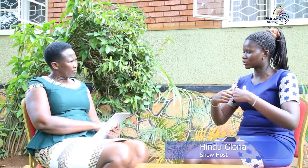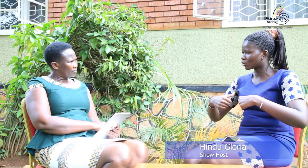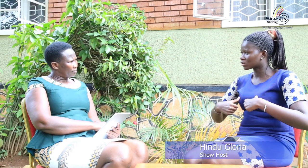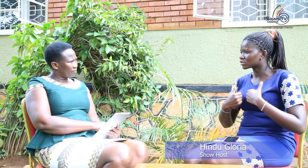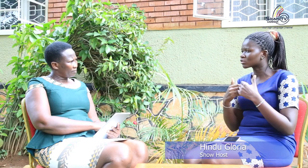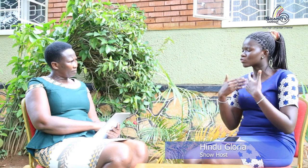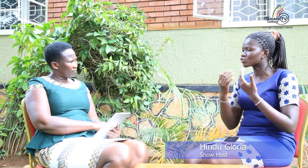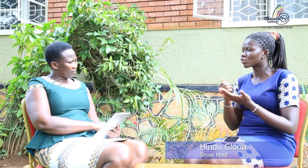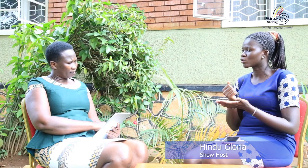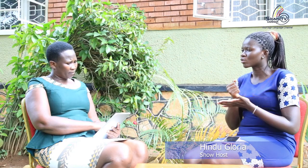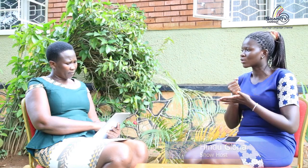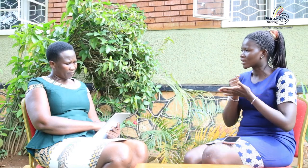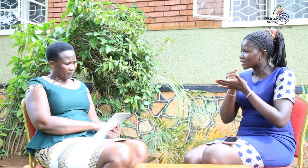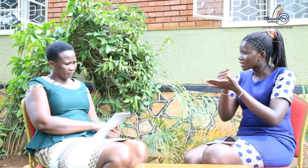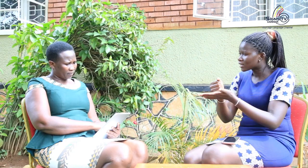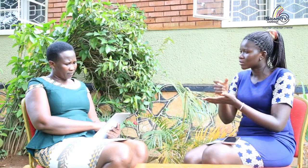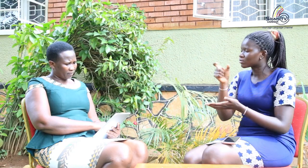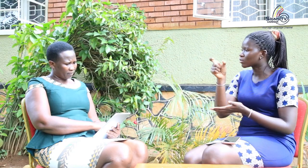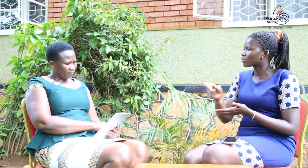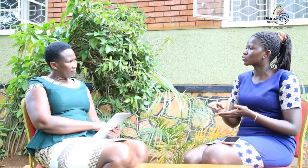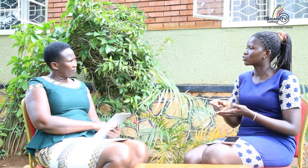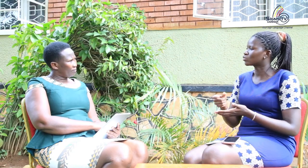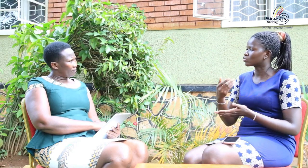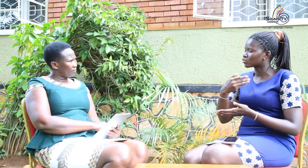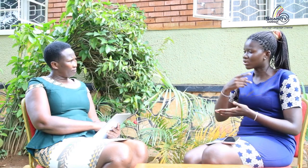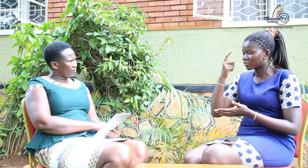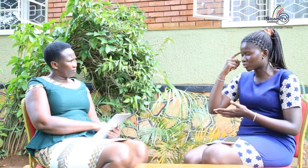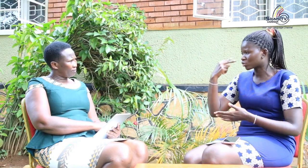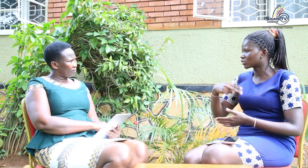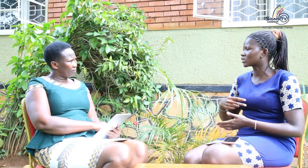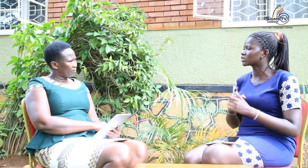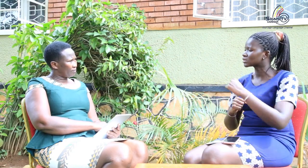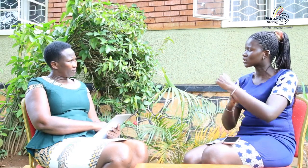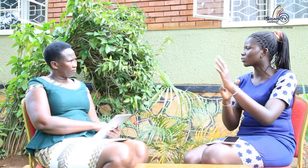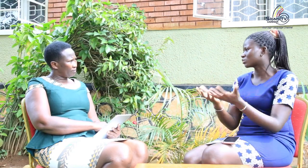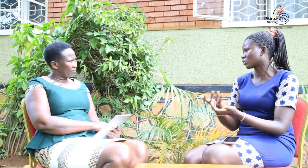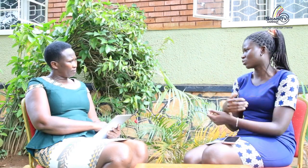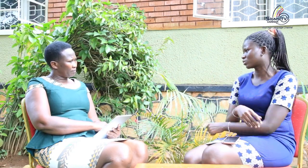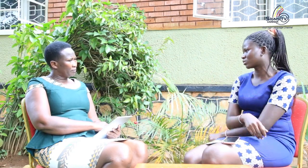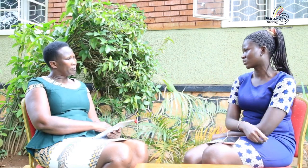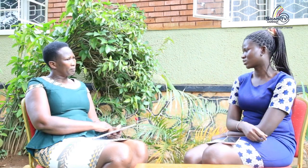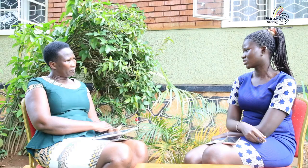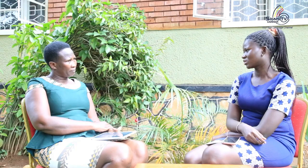how can we support ourselves to see that we can all we can how can we support this person who has got